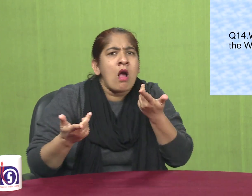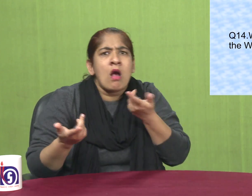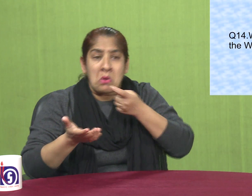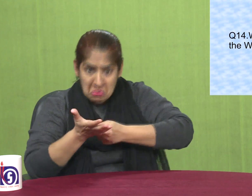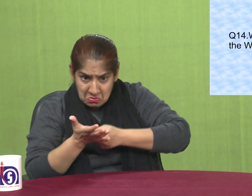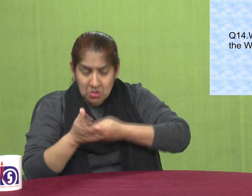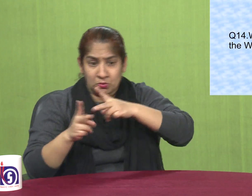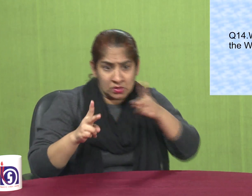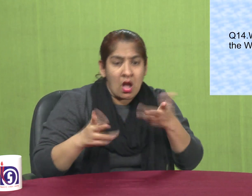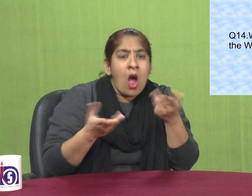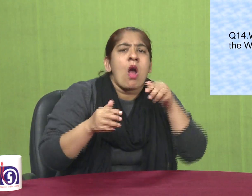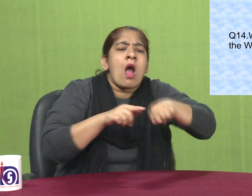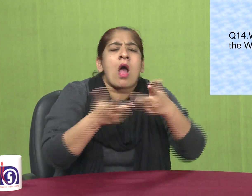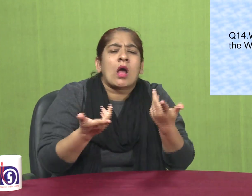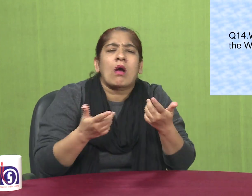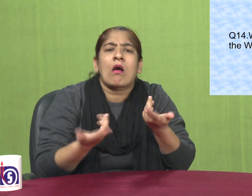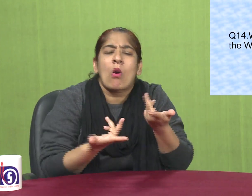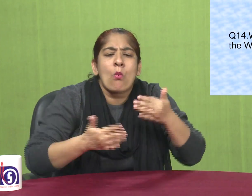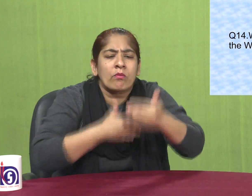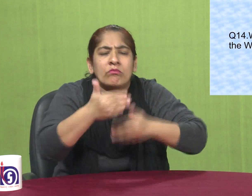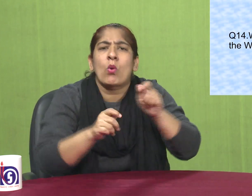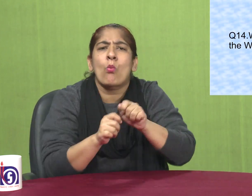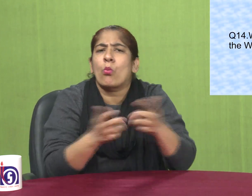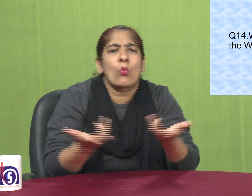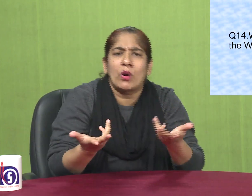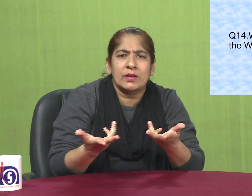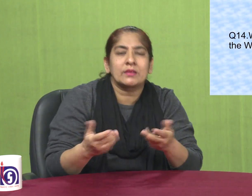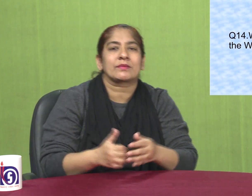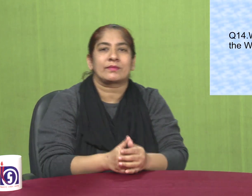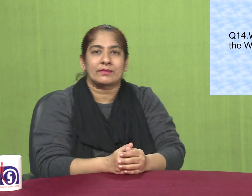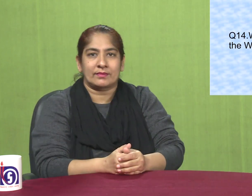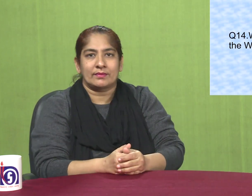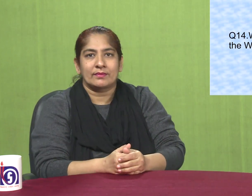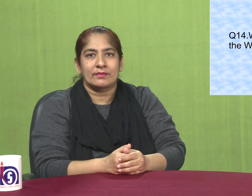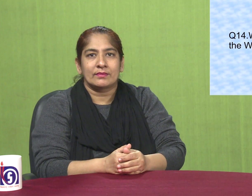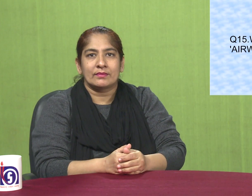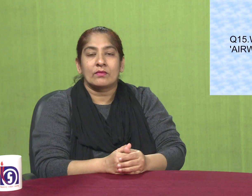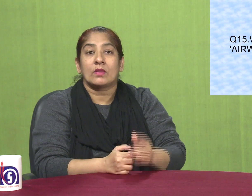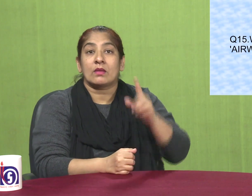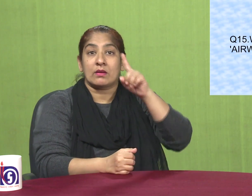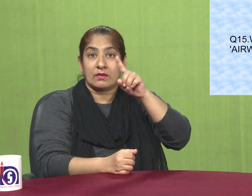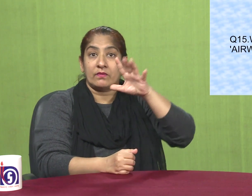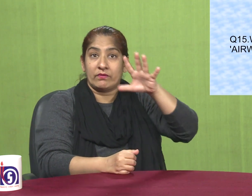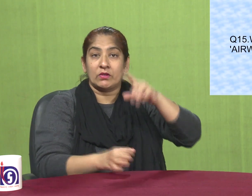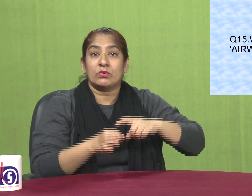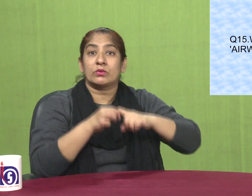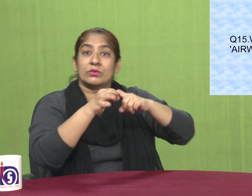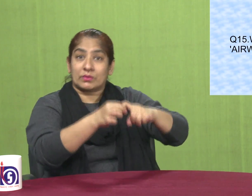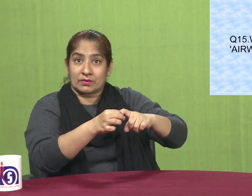question number